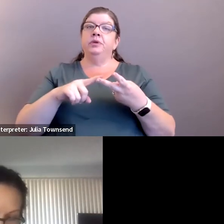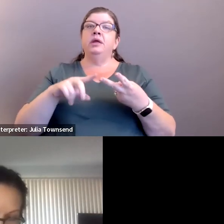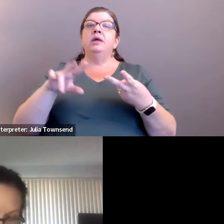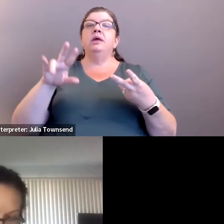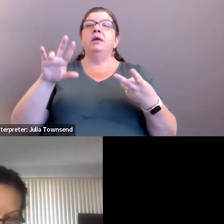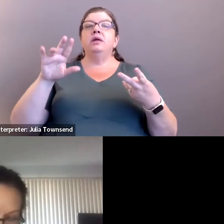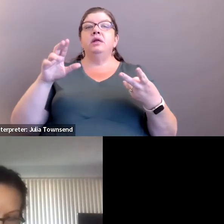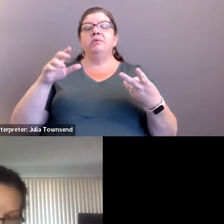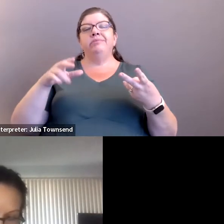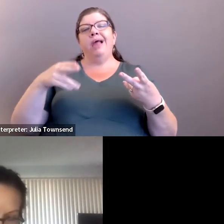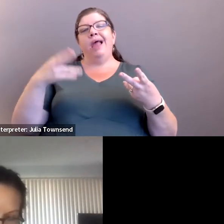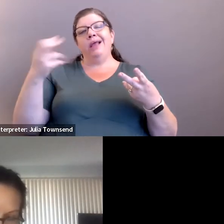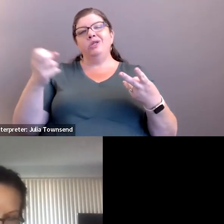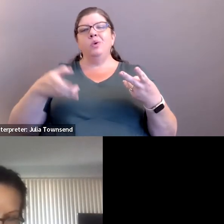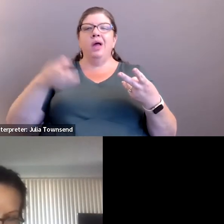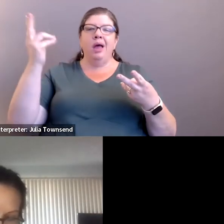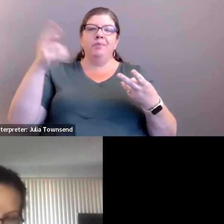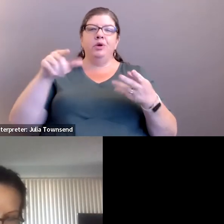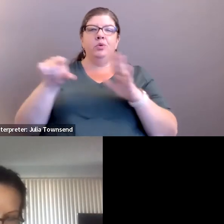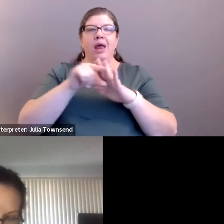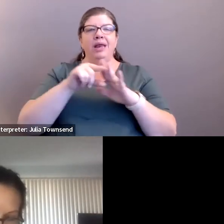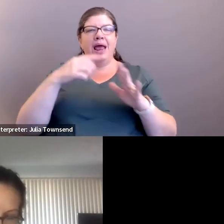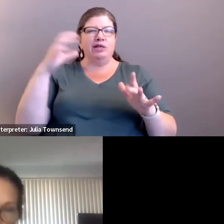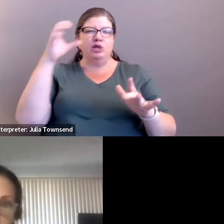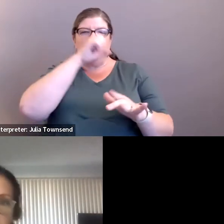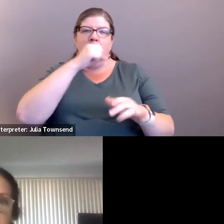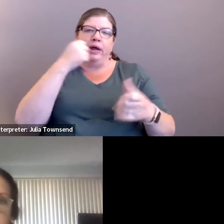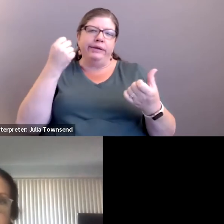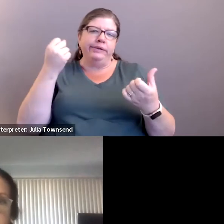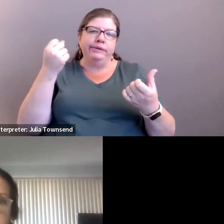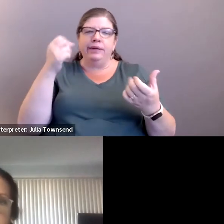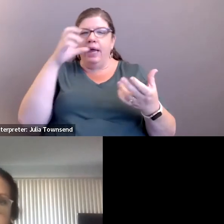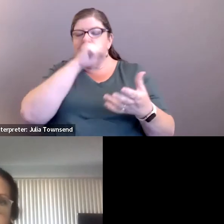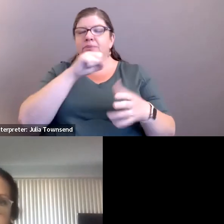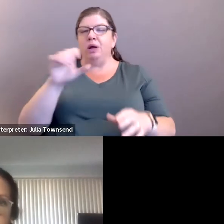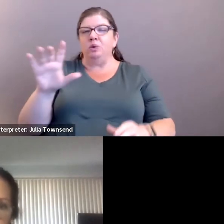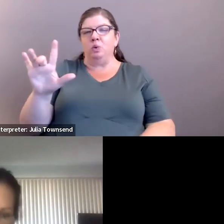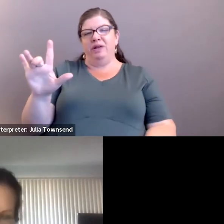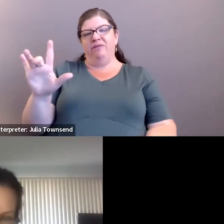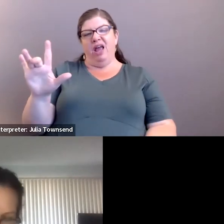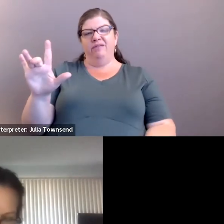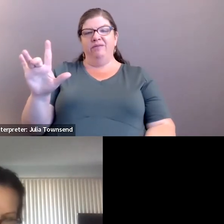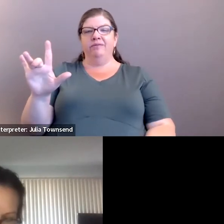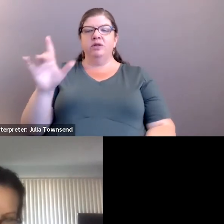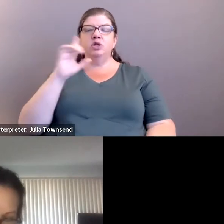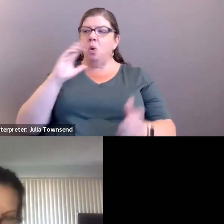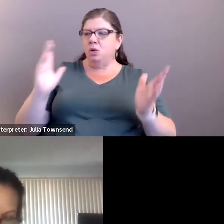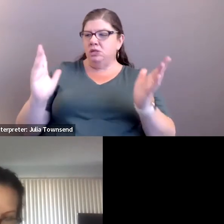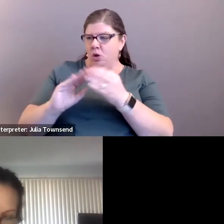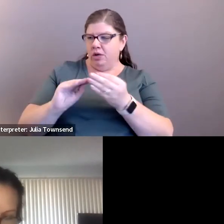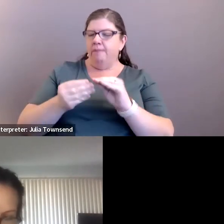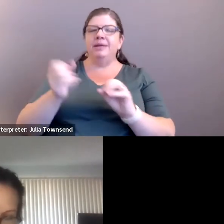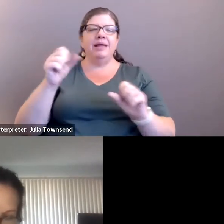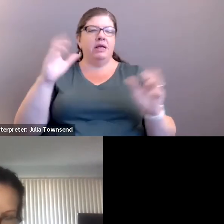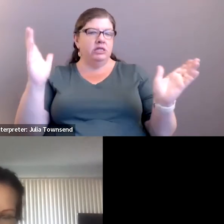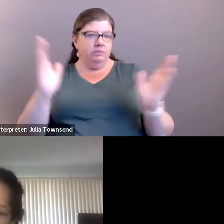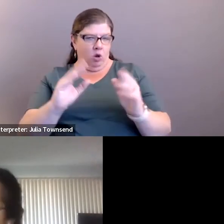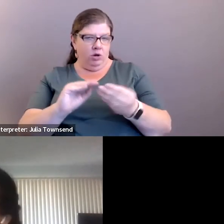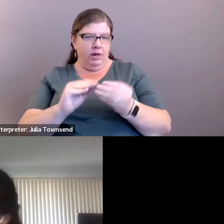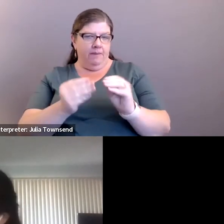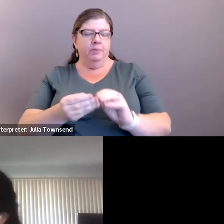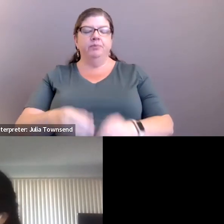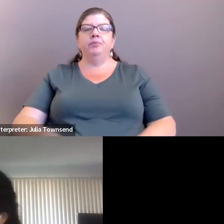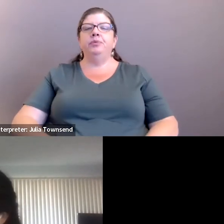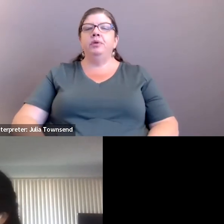grades. And I'm taking a strong guess at it right now. That's Um, maybe about 25. So it's a small number. It's a small number. And